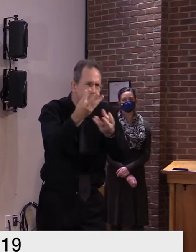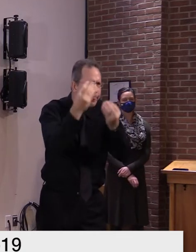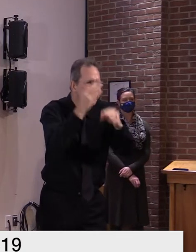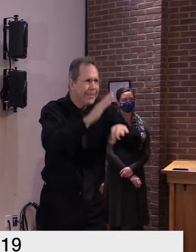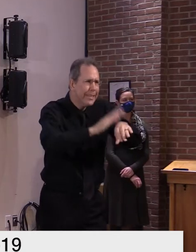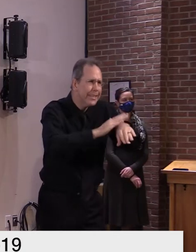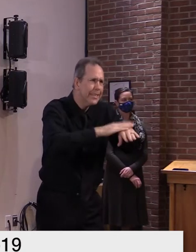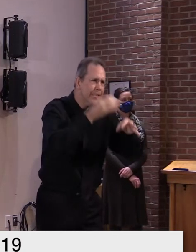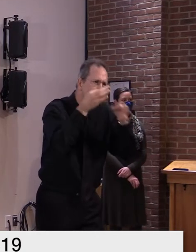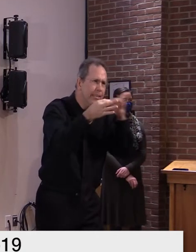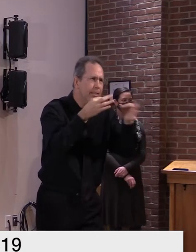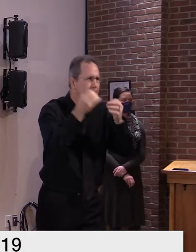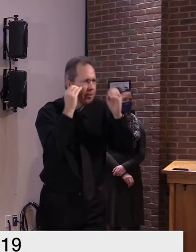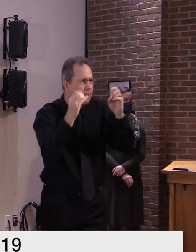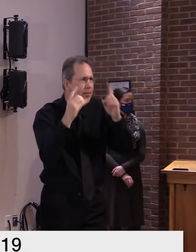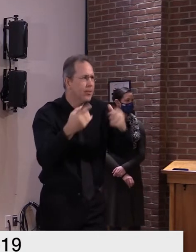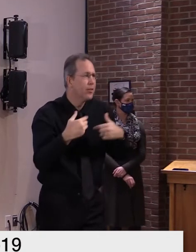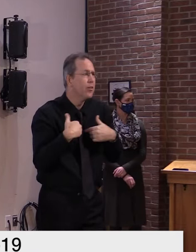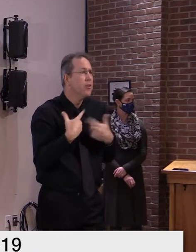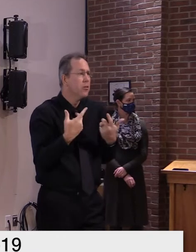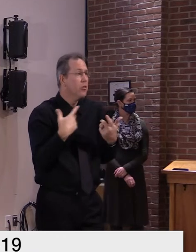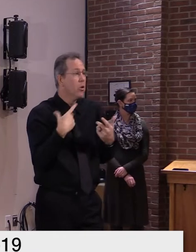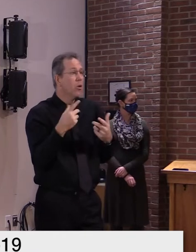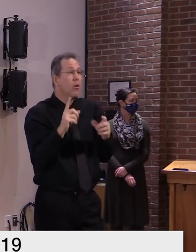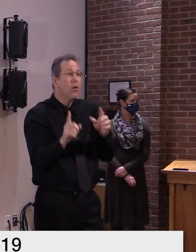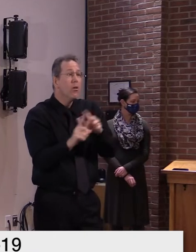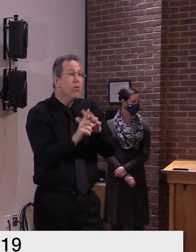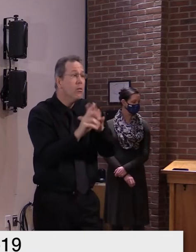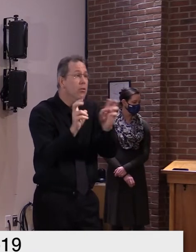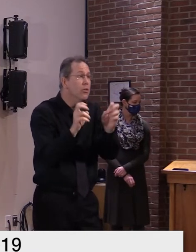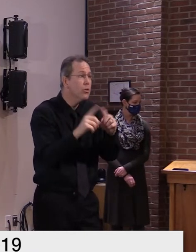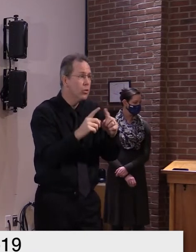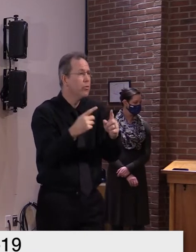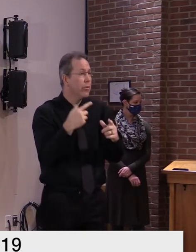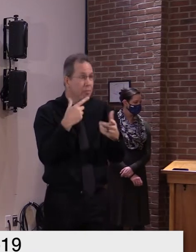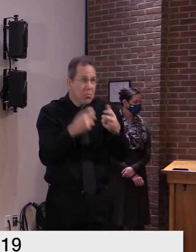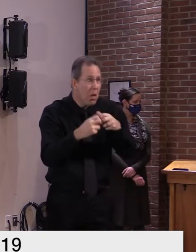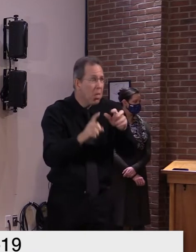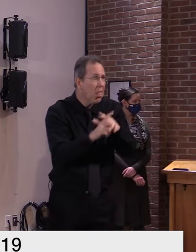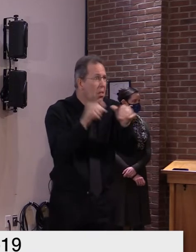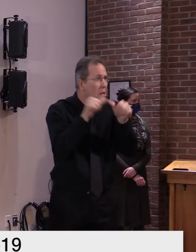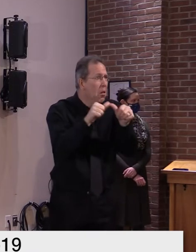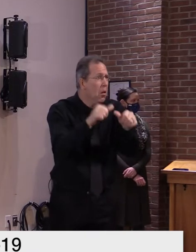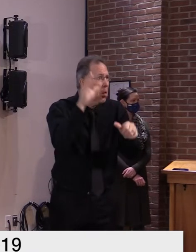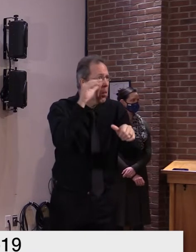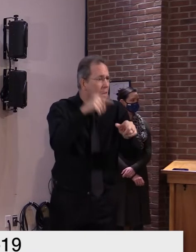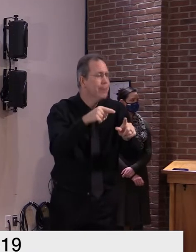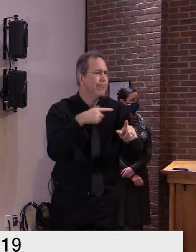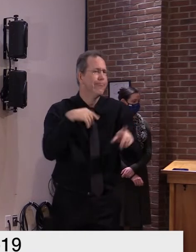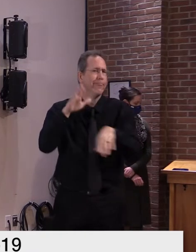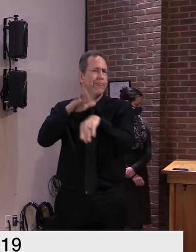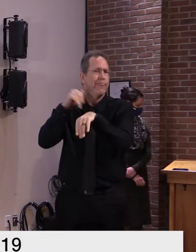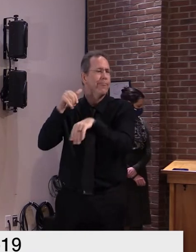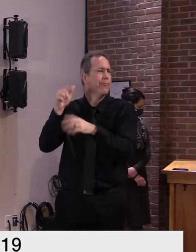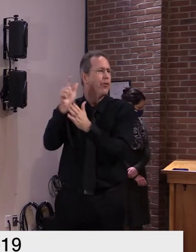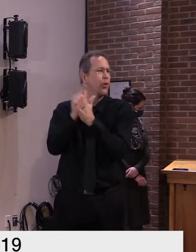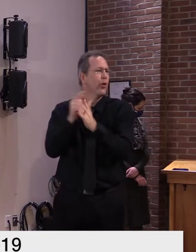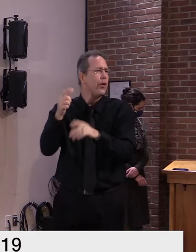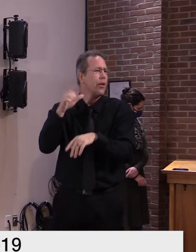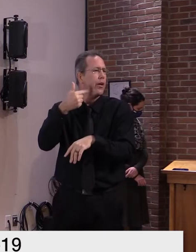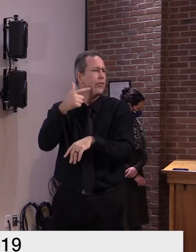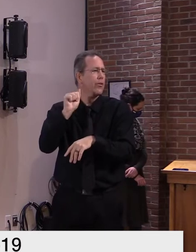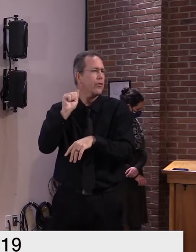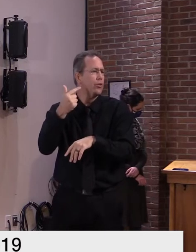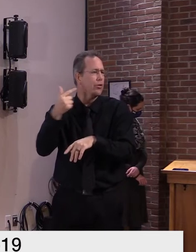general has has moved forward with a couple of cases i believe one in particular that i remember that being the the